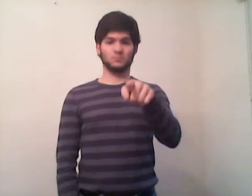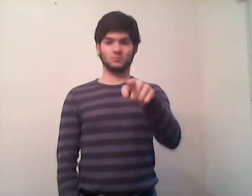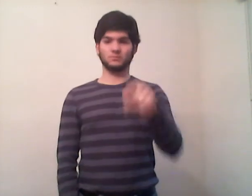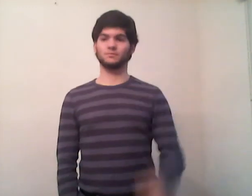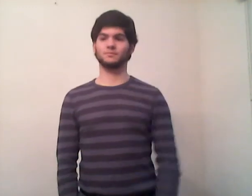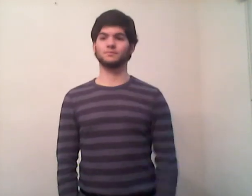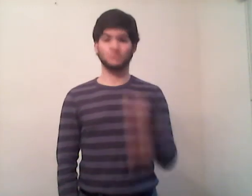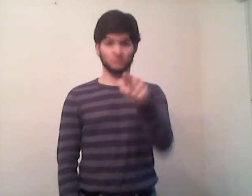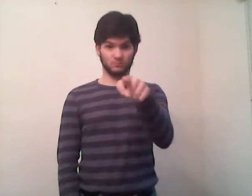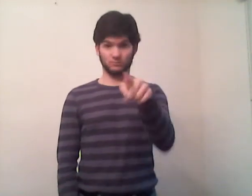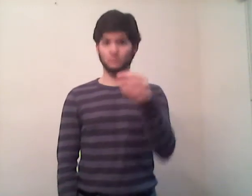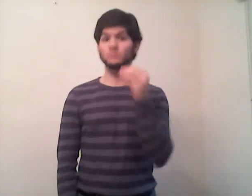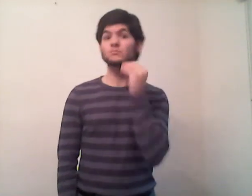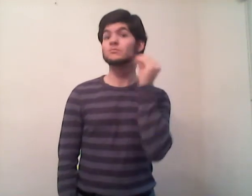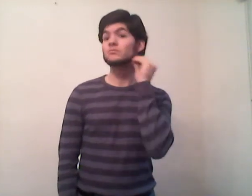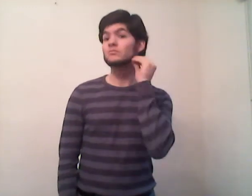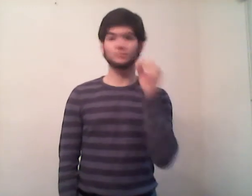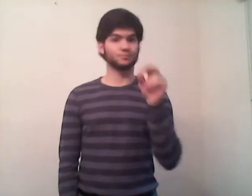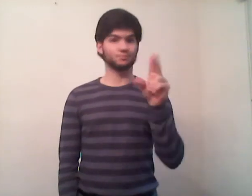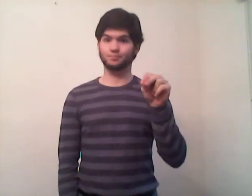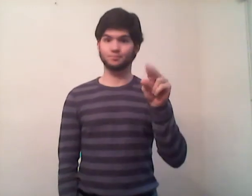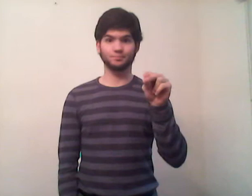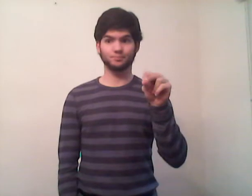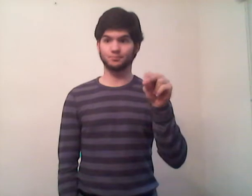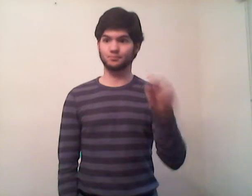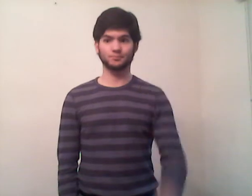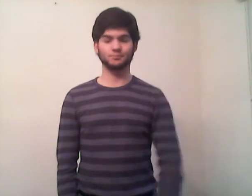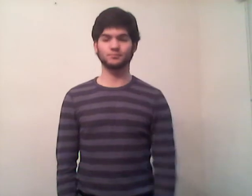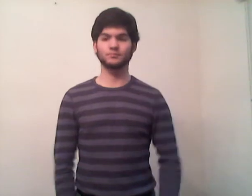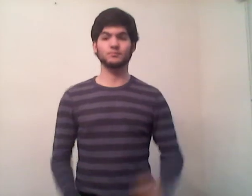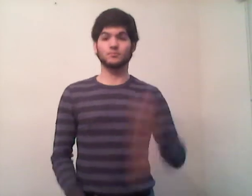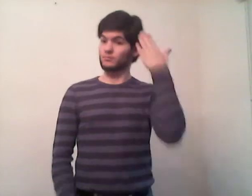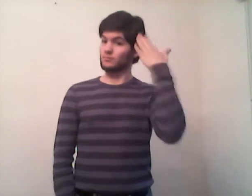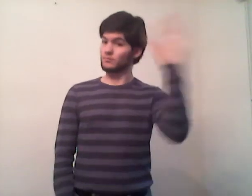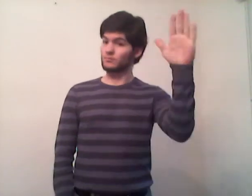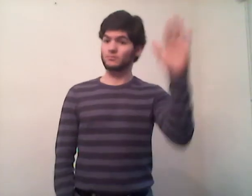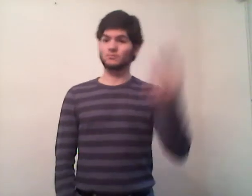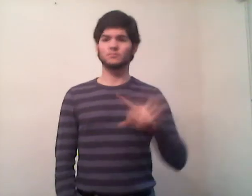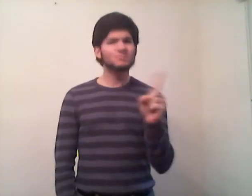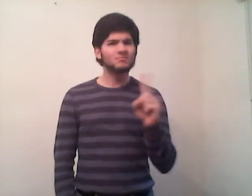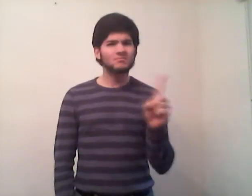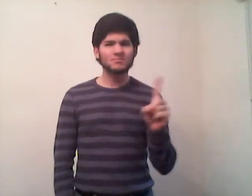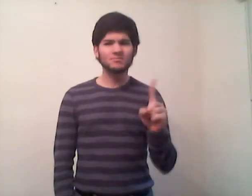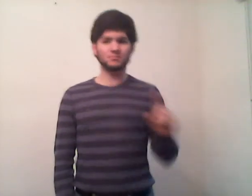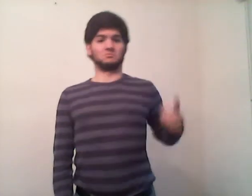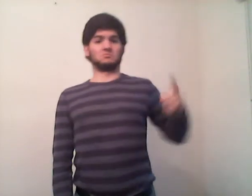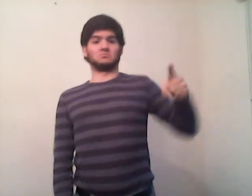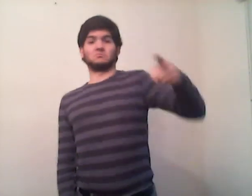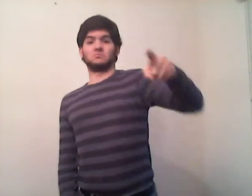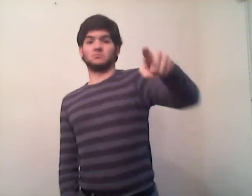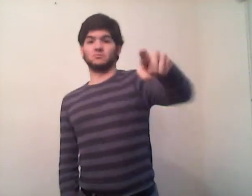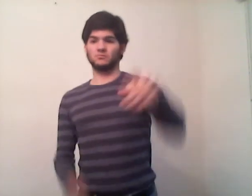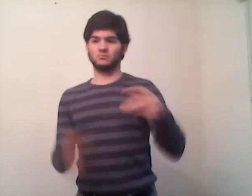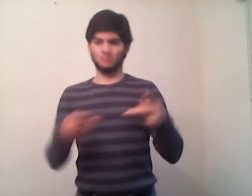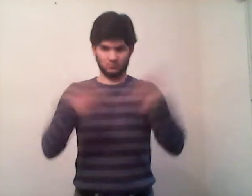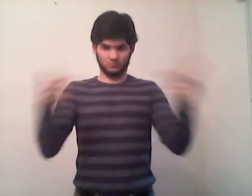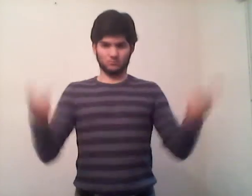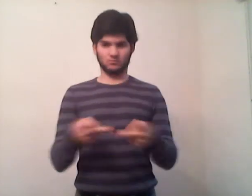seem to be whole In me Hello Hello from the other side